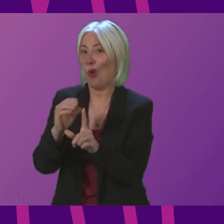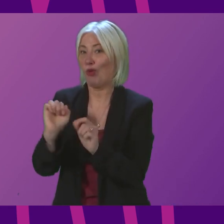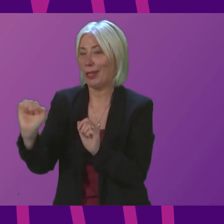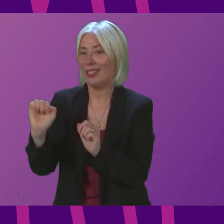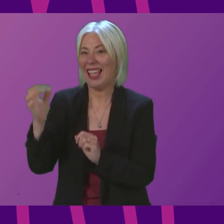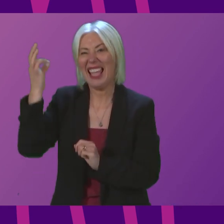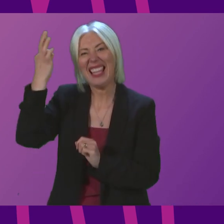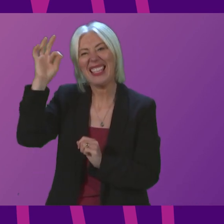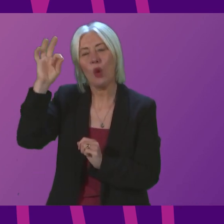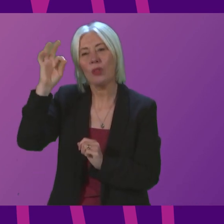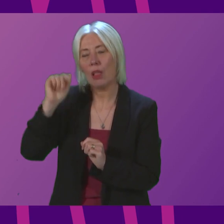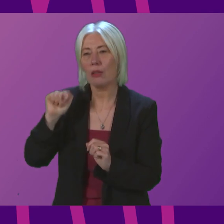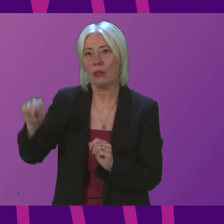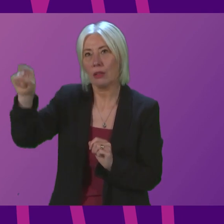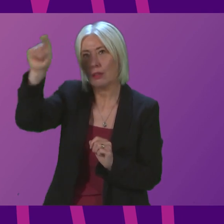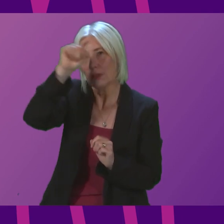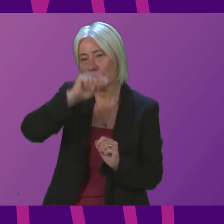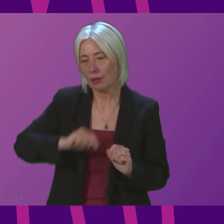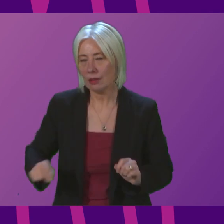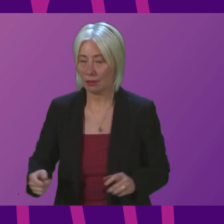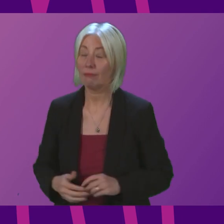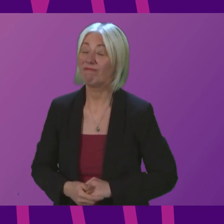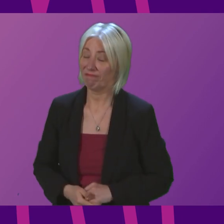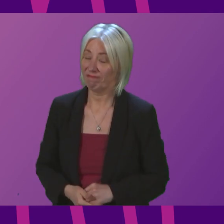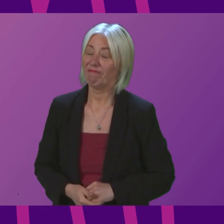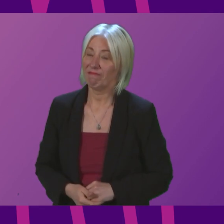council administrations around the country